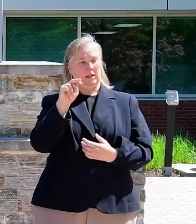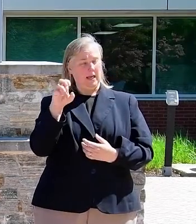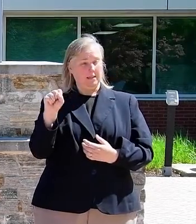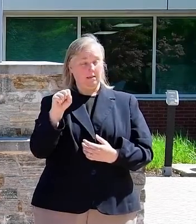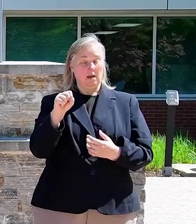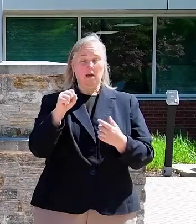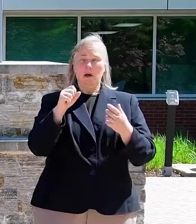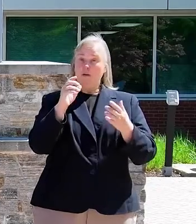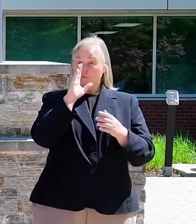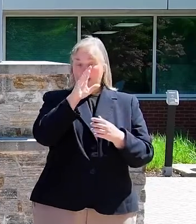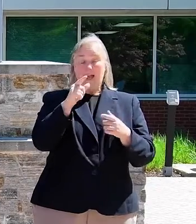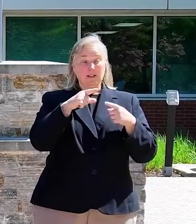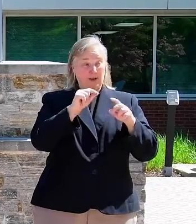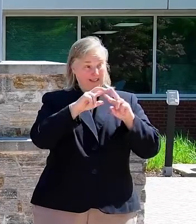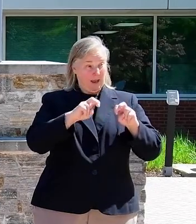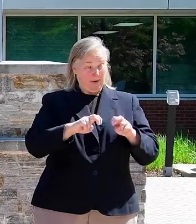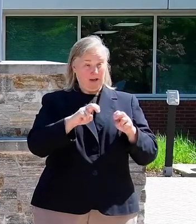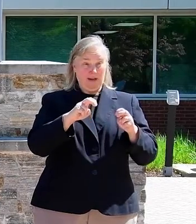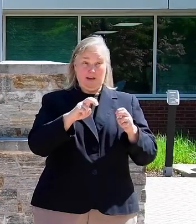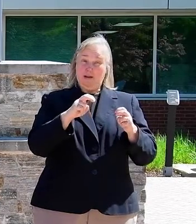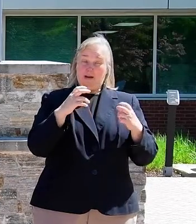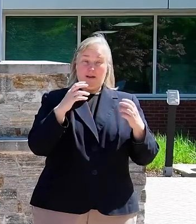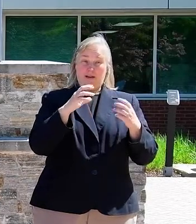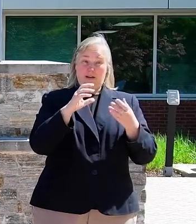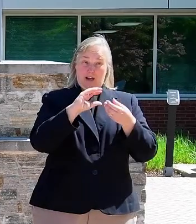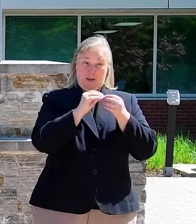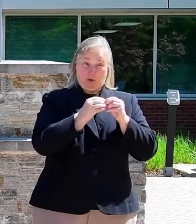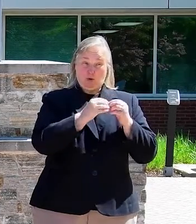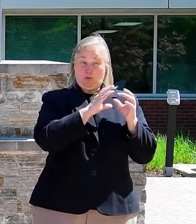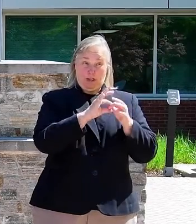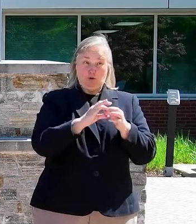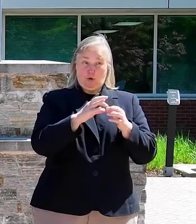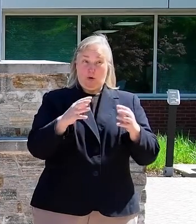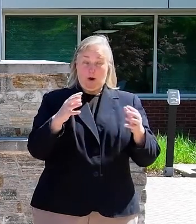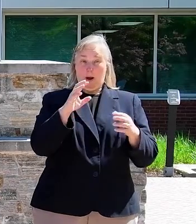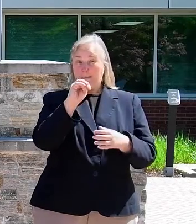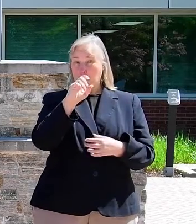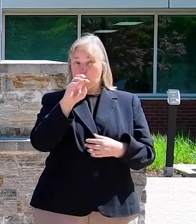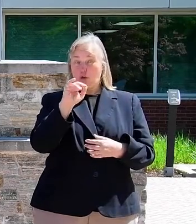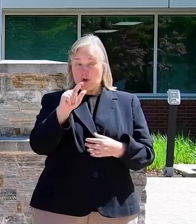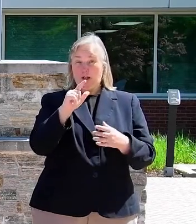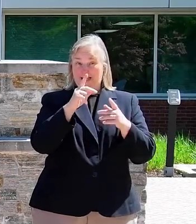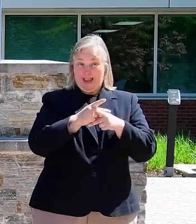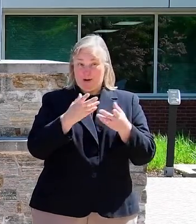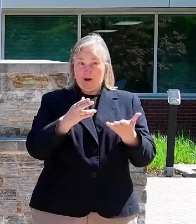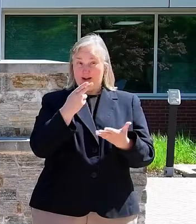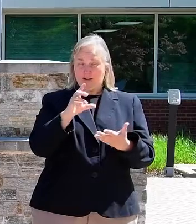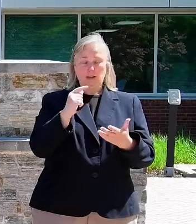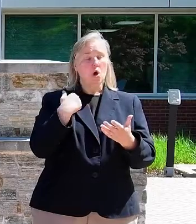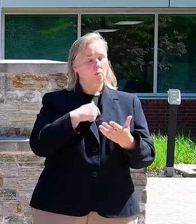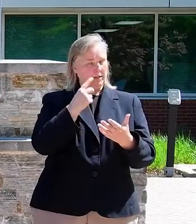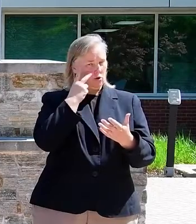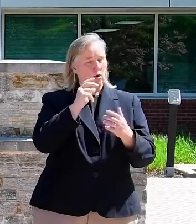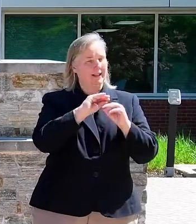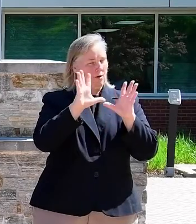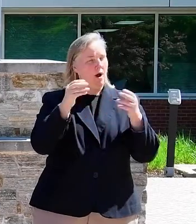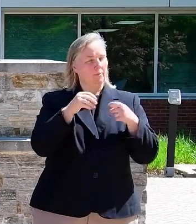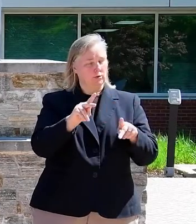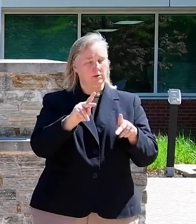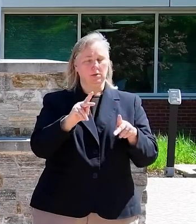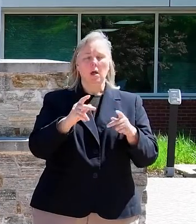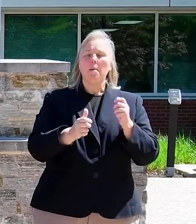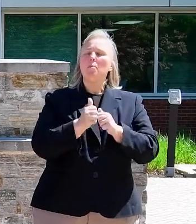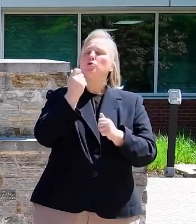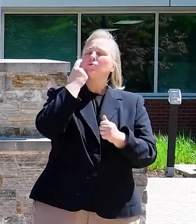maternal care in Howard County, we saw some clear opportunities. In our most recent Howard County community health